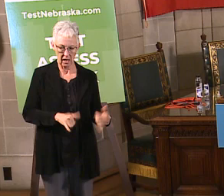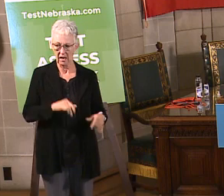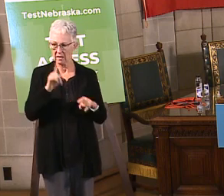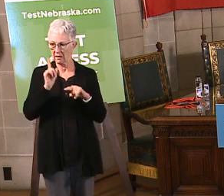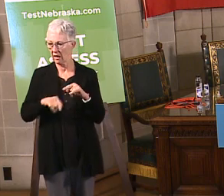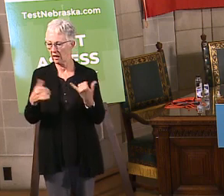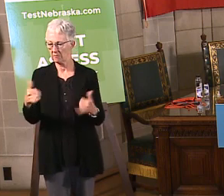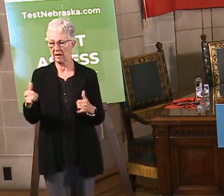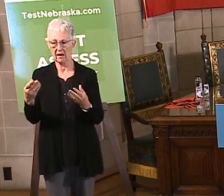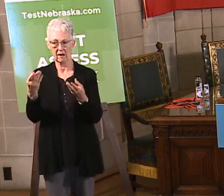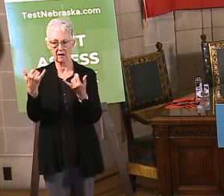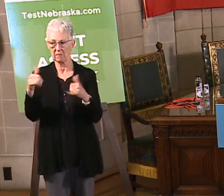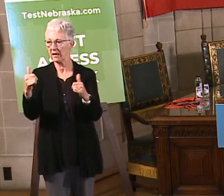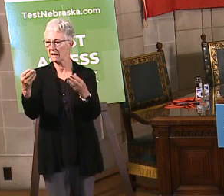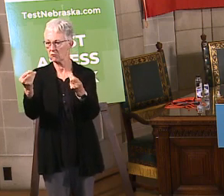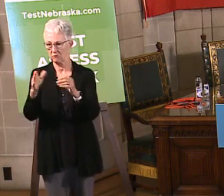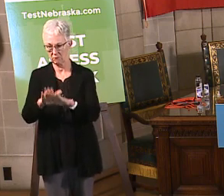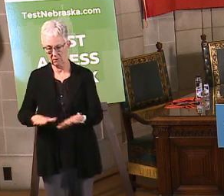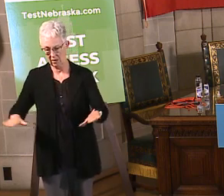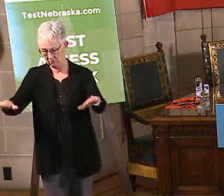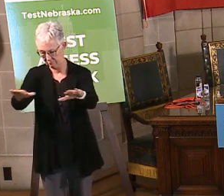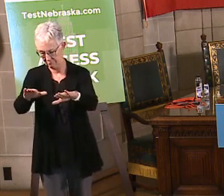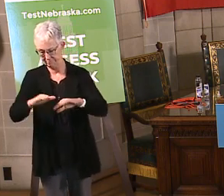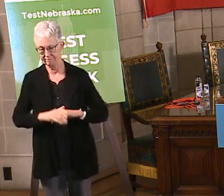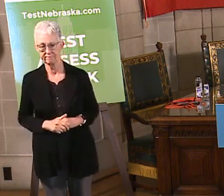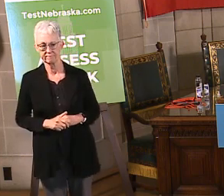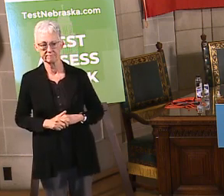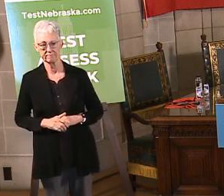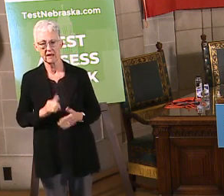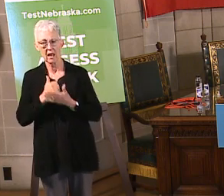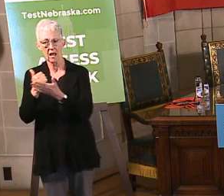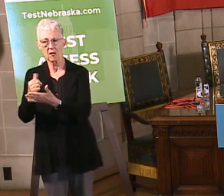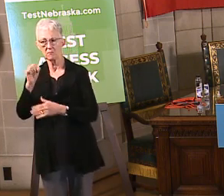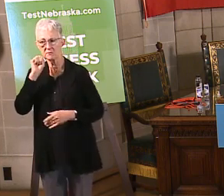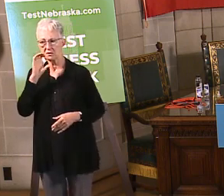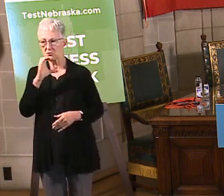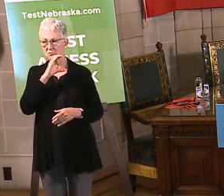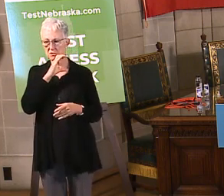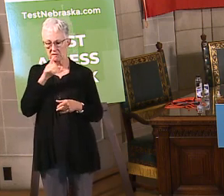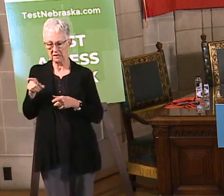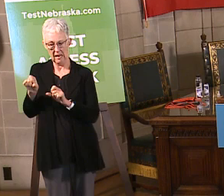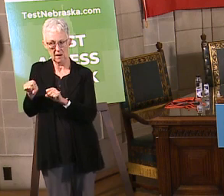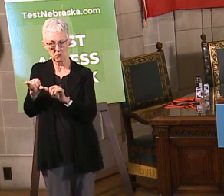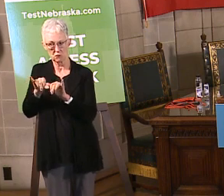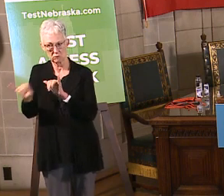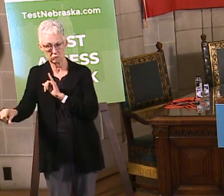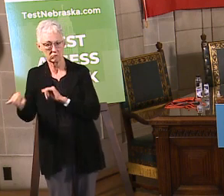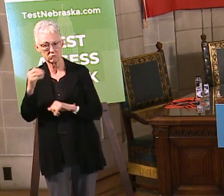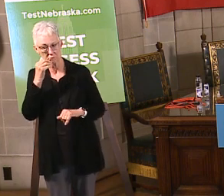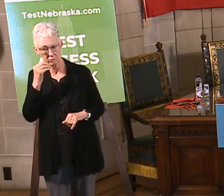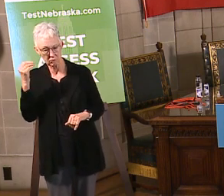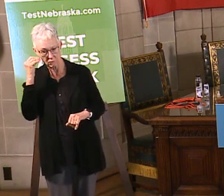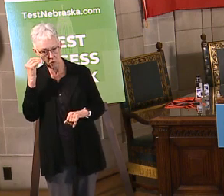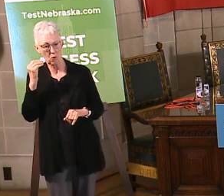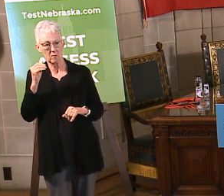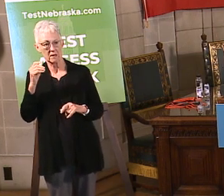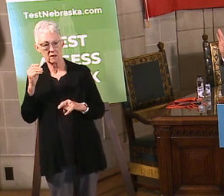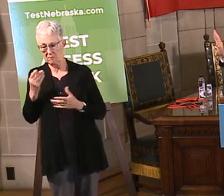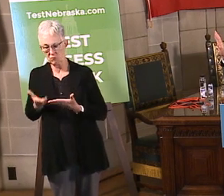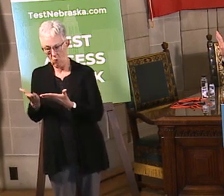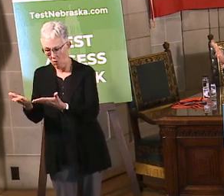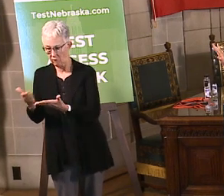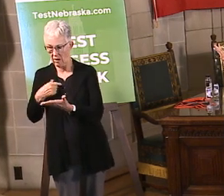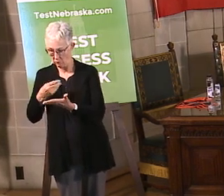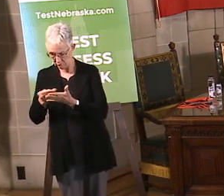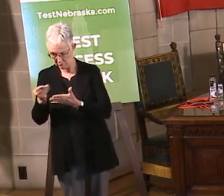Number five, help seniors socially distance by running errands for them, maybe shopping for them, but do not go visit them in a long-term care facility. We're trying to keep those